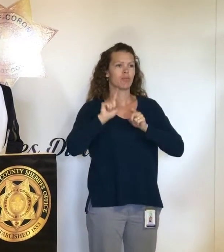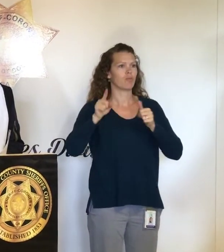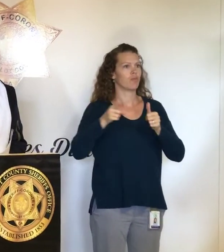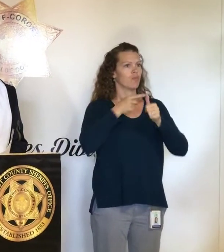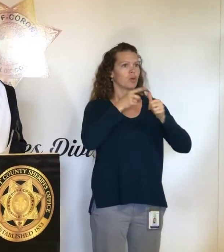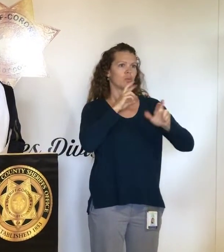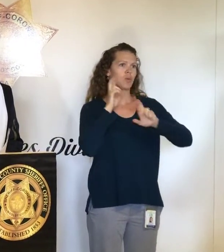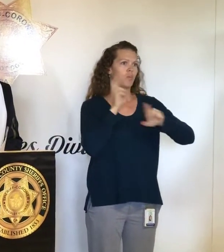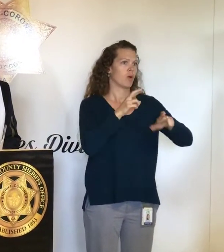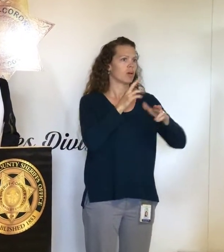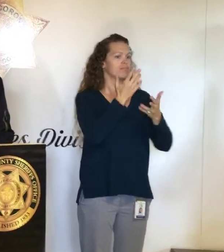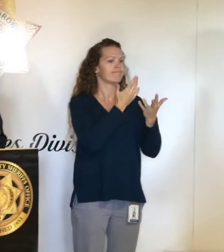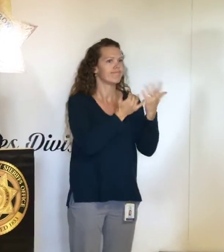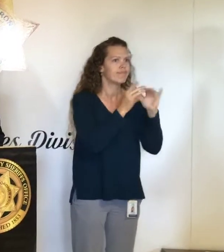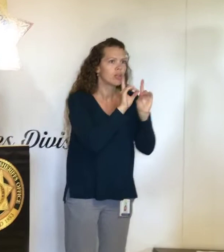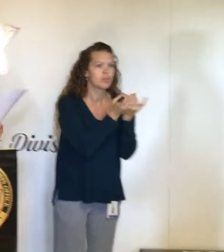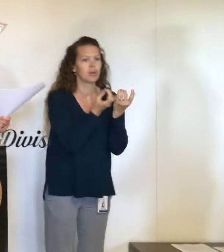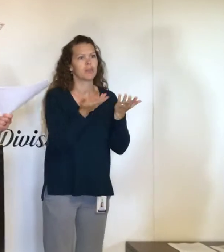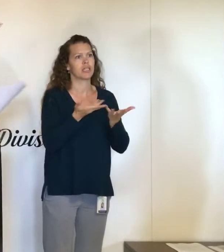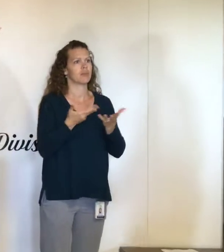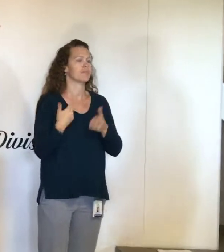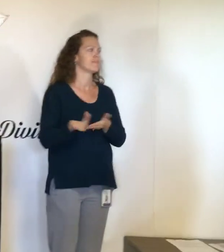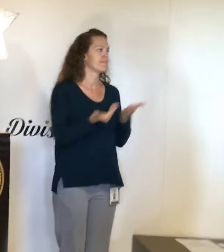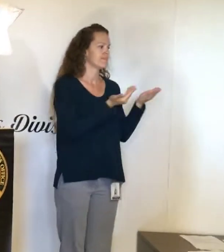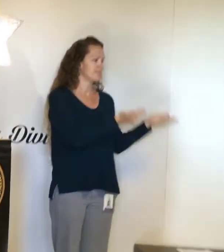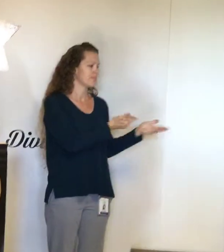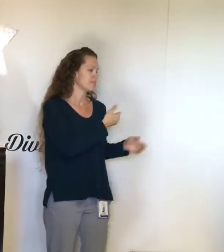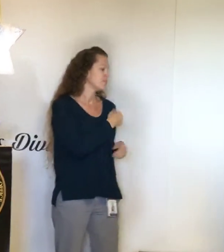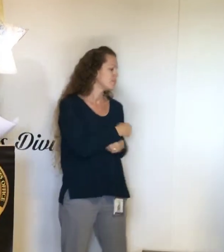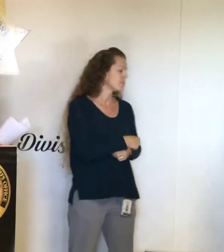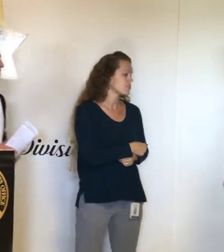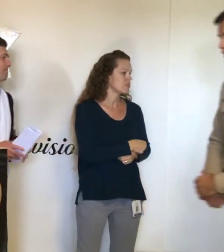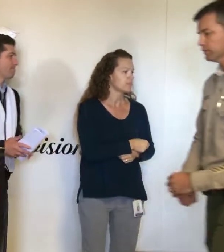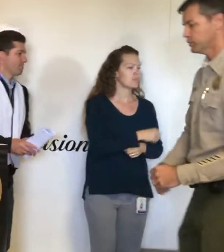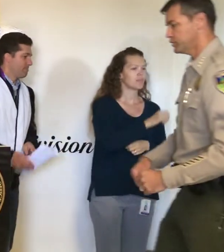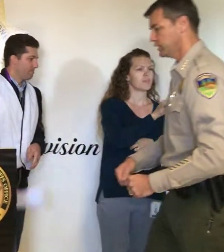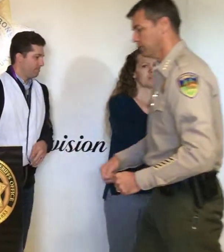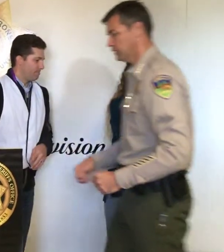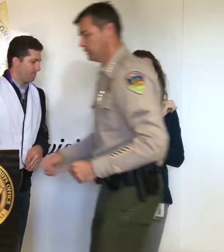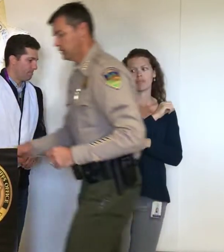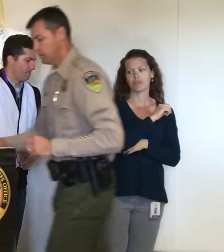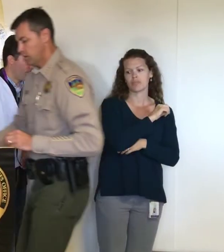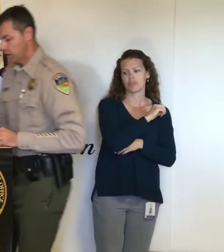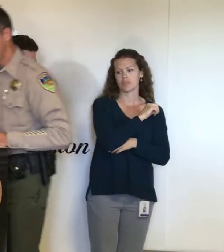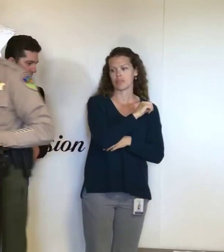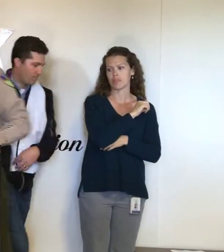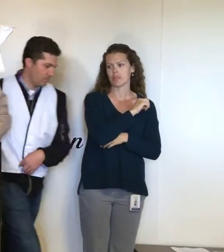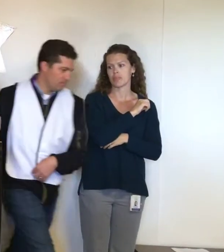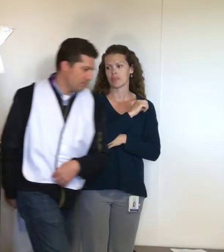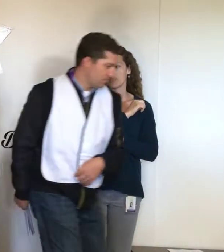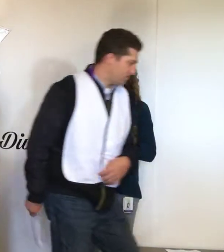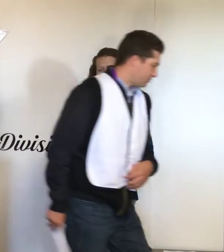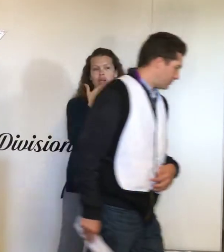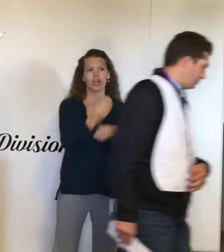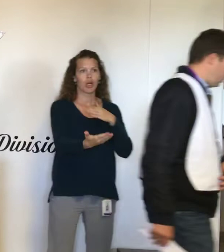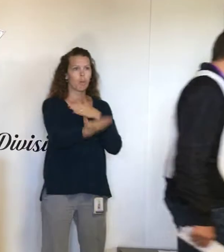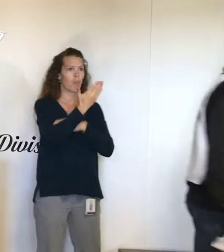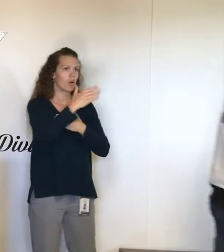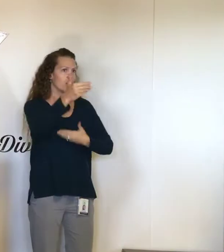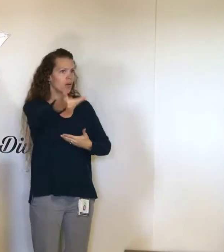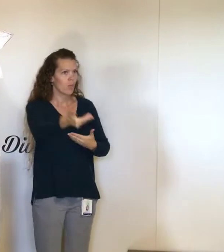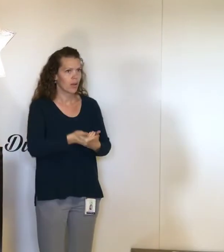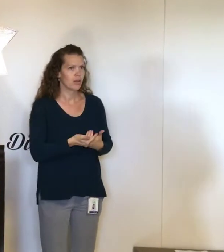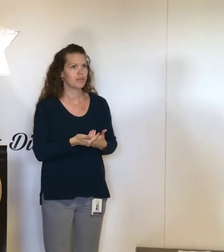help answer any questions. And with that, I'll hand it over to Sheriff Consul. Great. Thank you, Sean. Appreciate it. Good morning. Welcome, everyone.